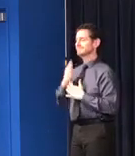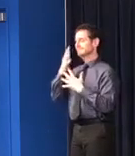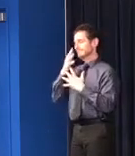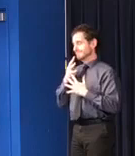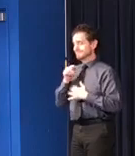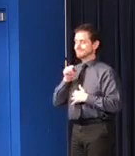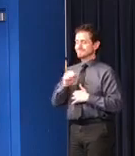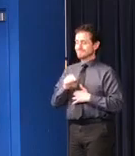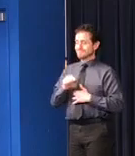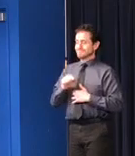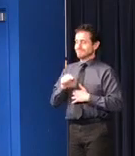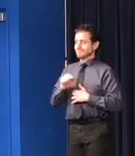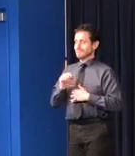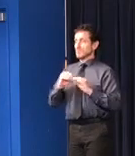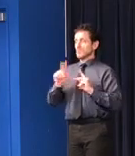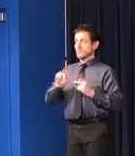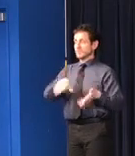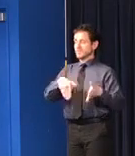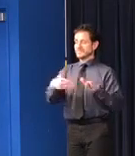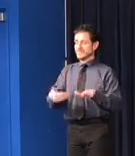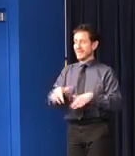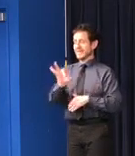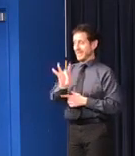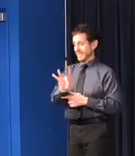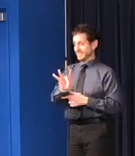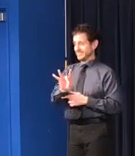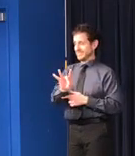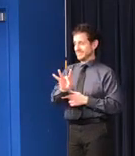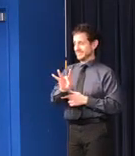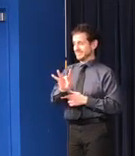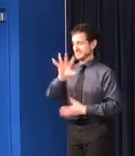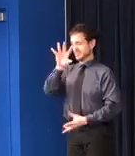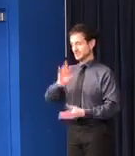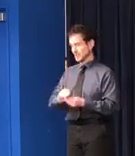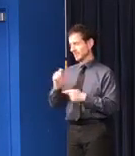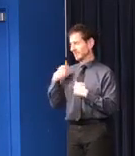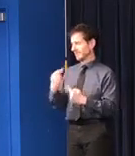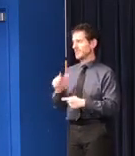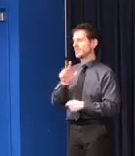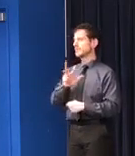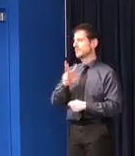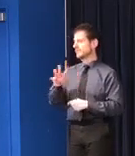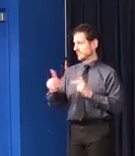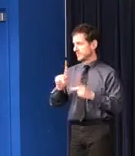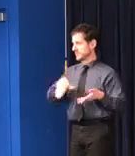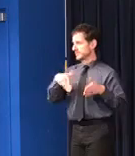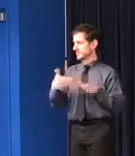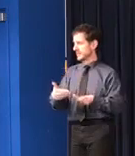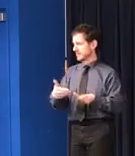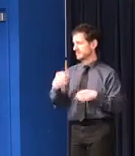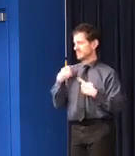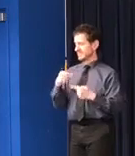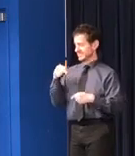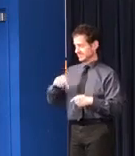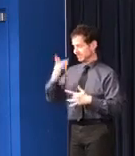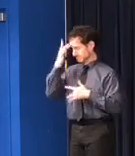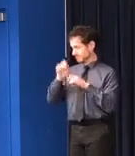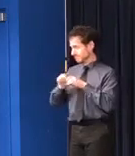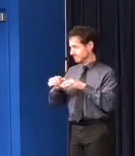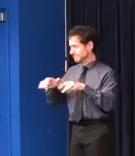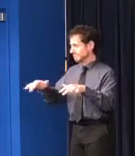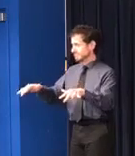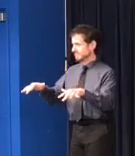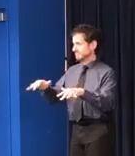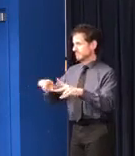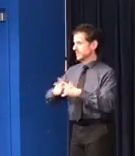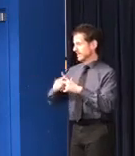includes eight additional deaths for a total of 34 lives lost since the beginning of this pandemic. We